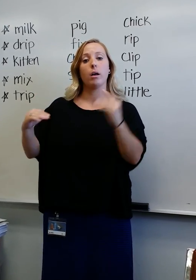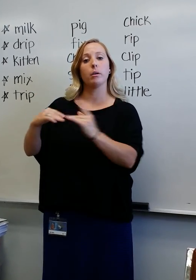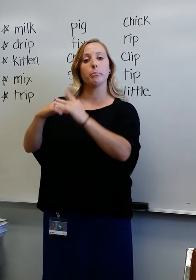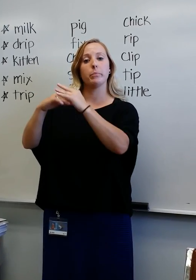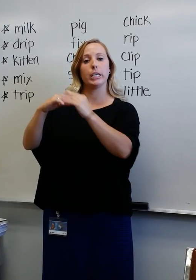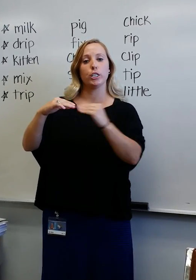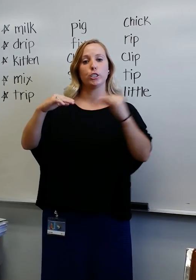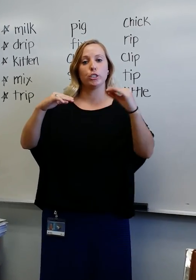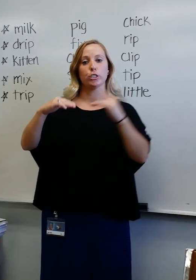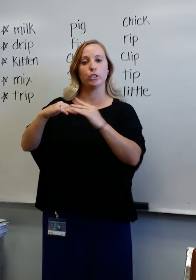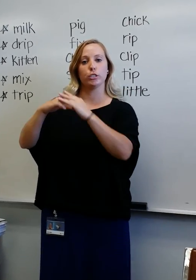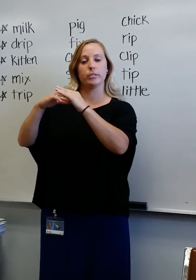Trip.